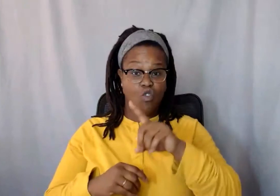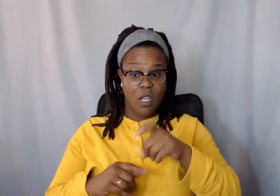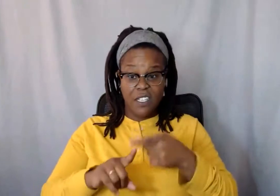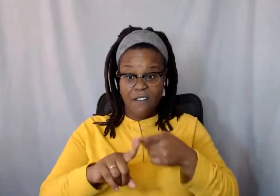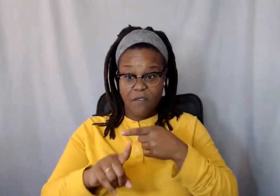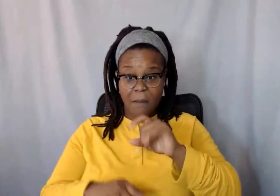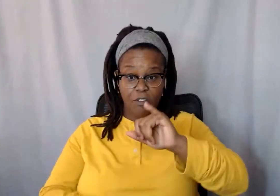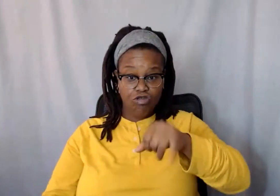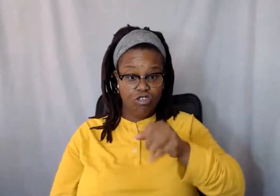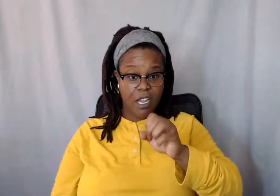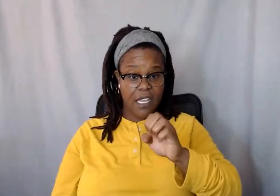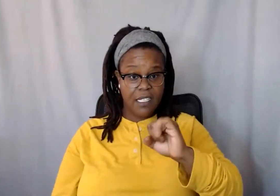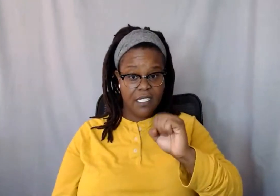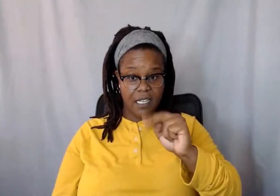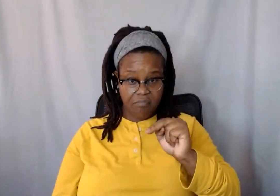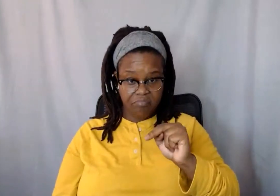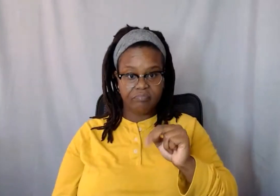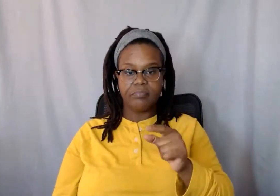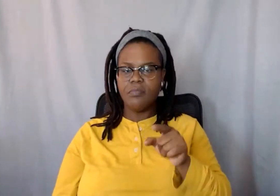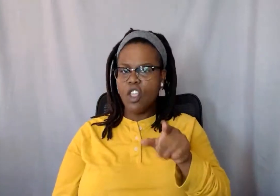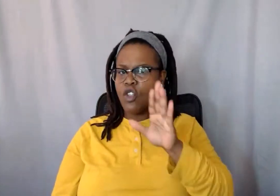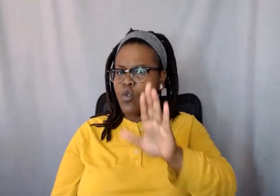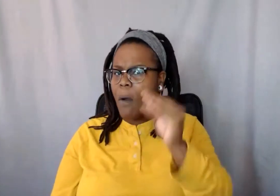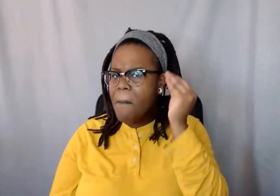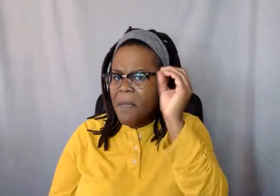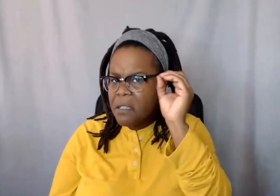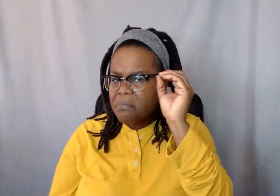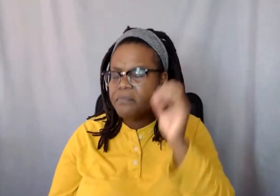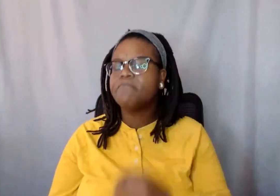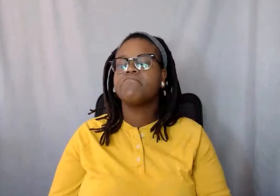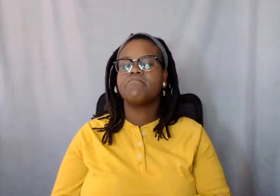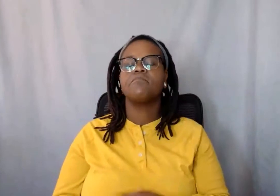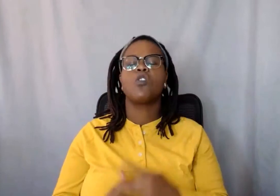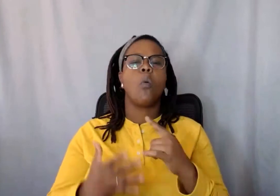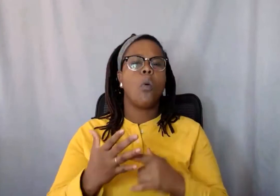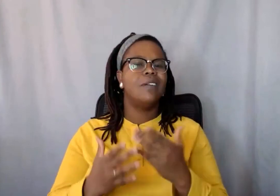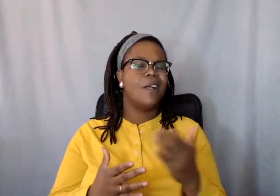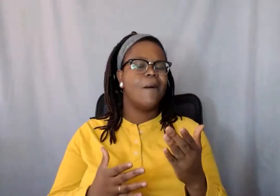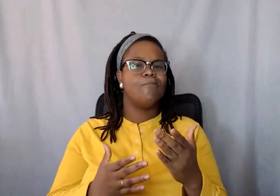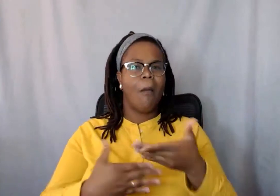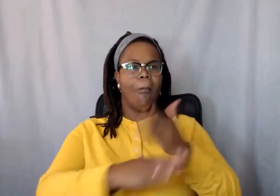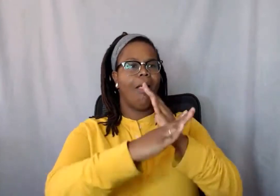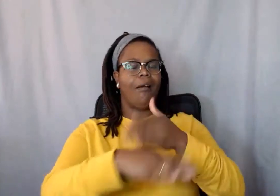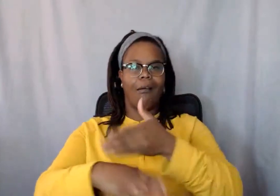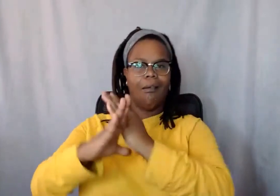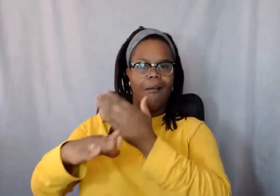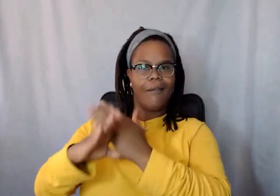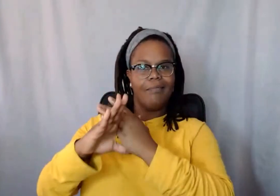asked, in your opinion, what are some roadblocks that prevent diversity conversations